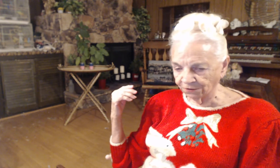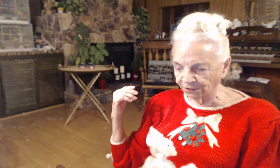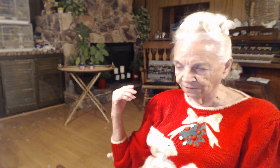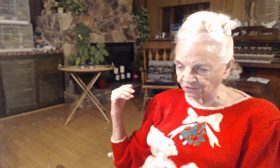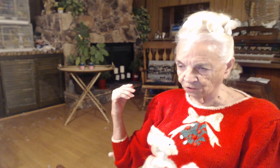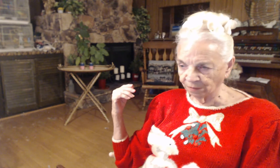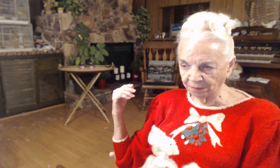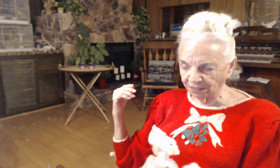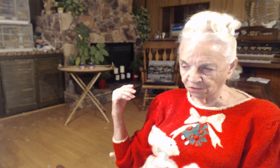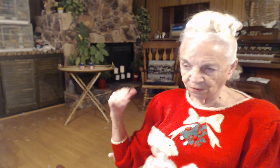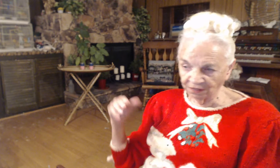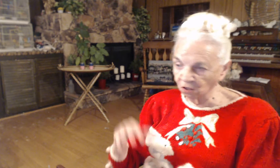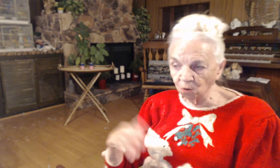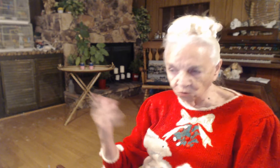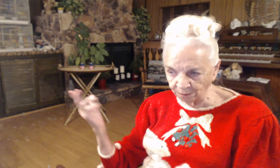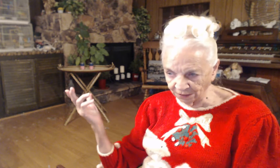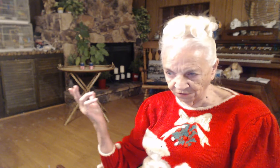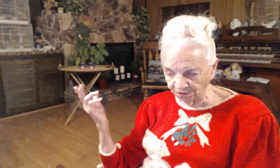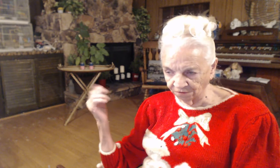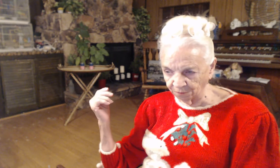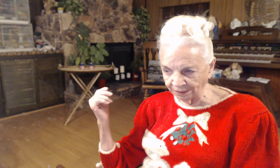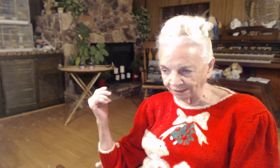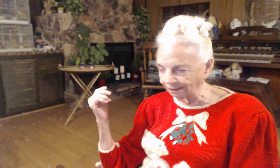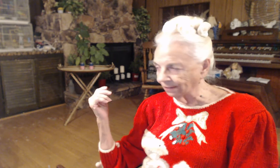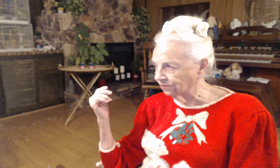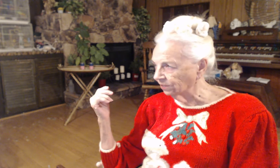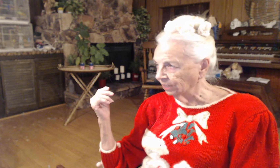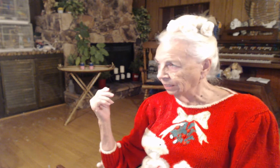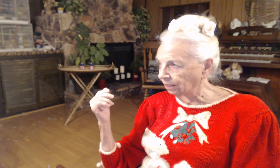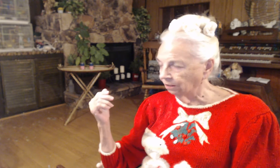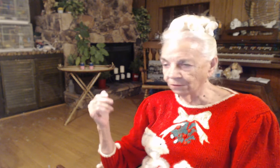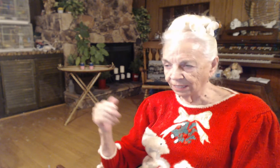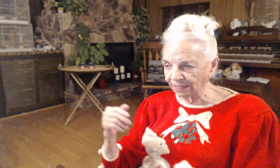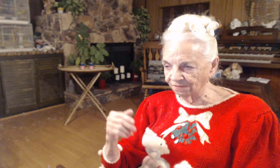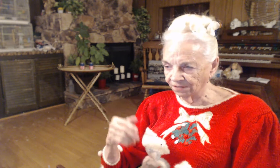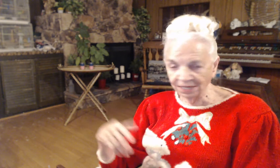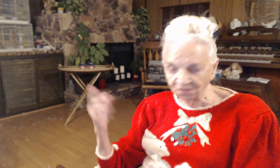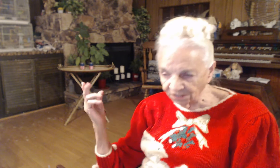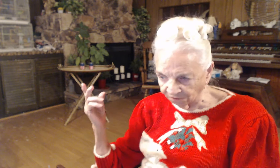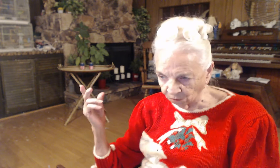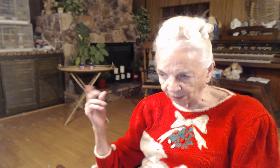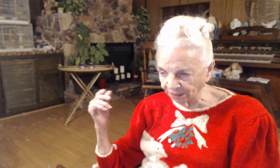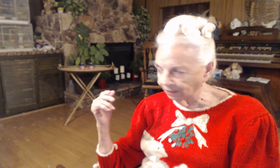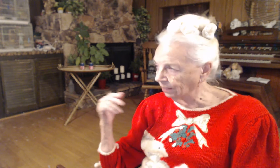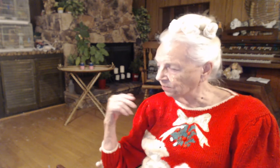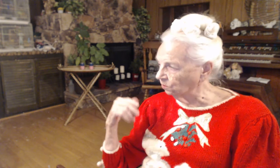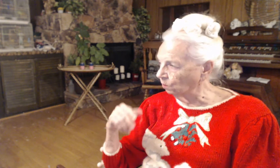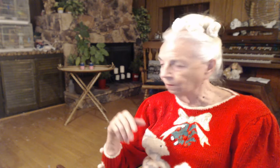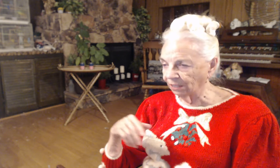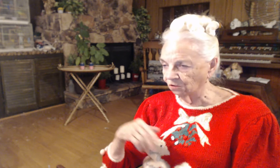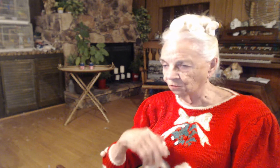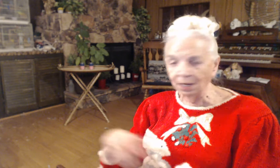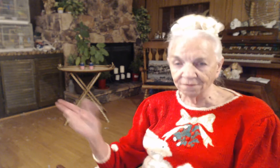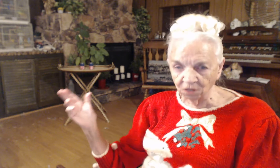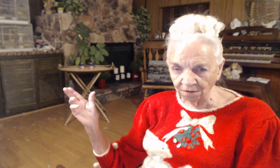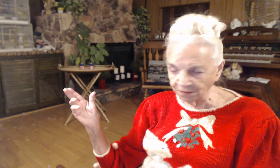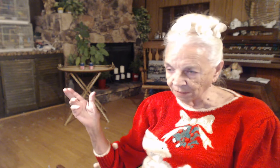gives it to me because with the old medicine for blood clots, you've got to have tests every week. And he doesn't want me driving off the mountain,